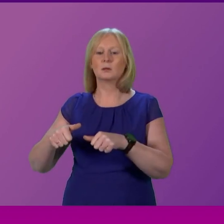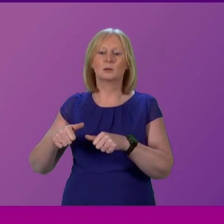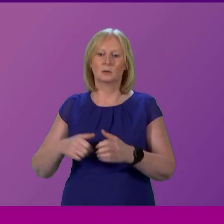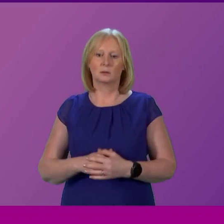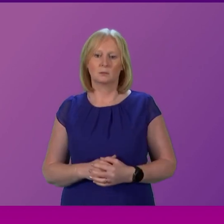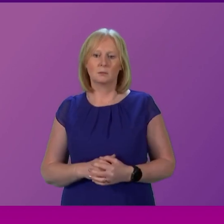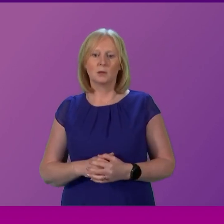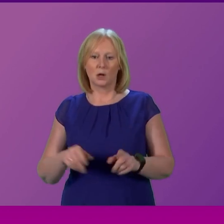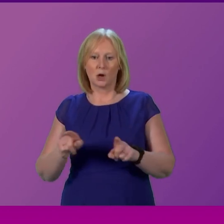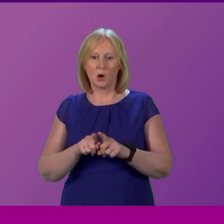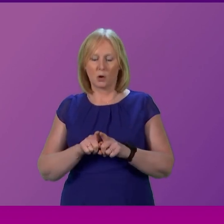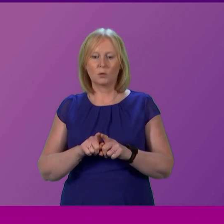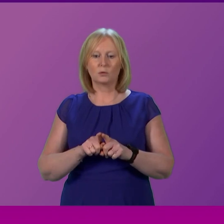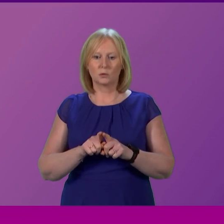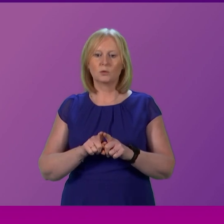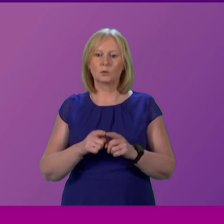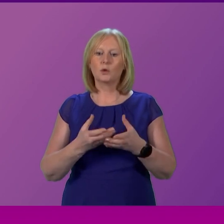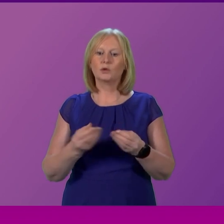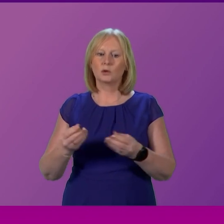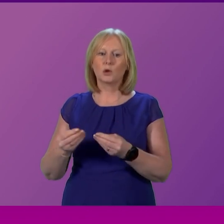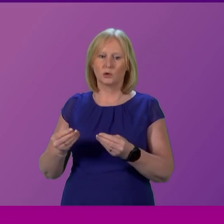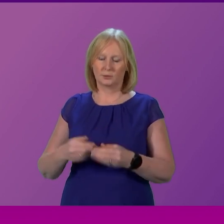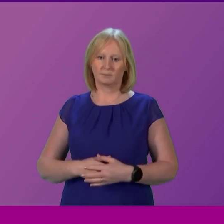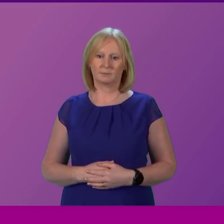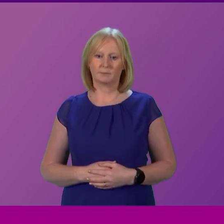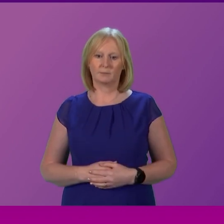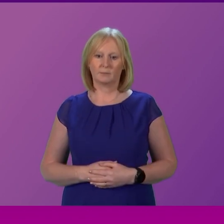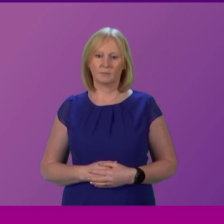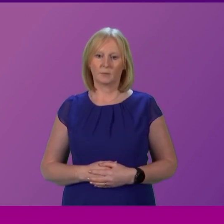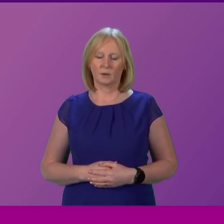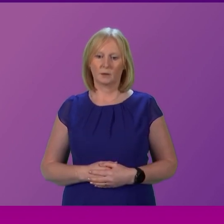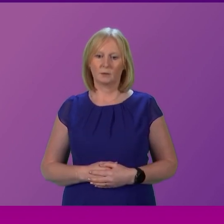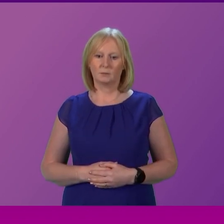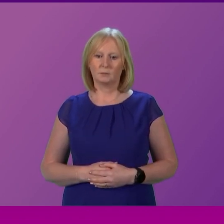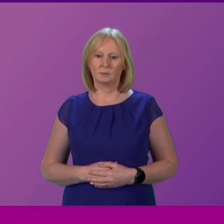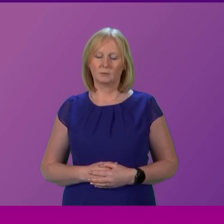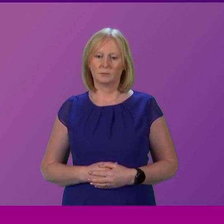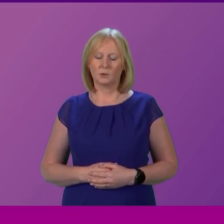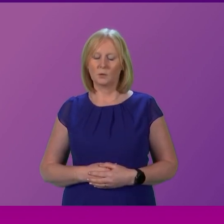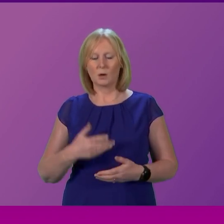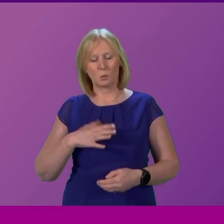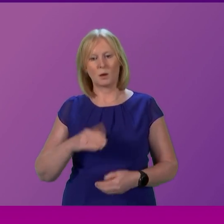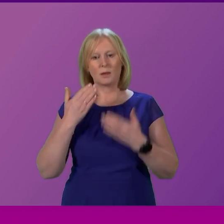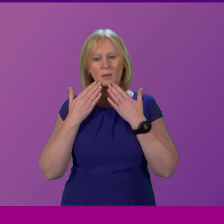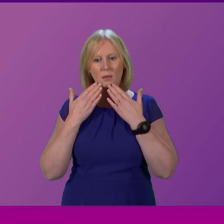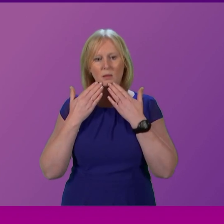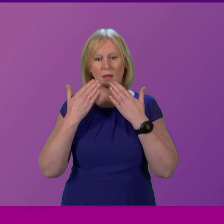be met, but they will be overcome. As I me end where I started by thanking our